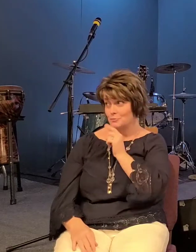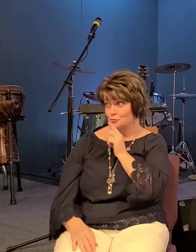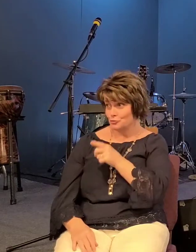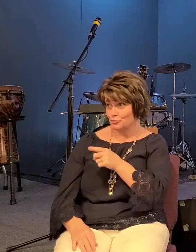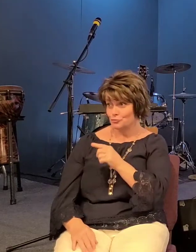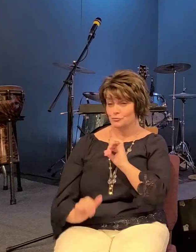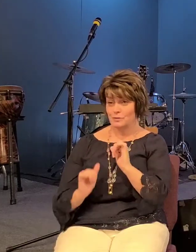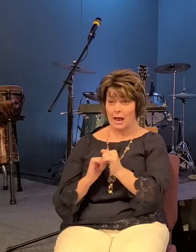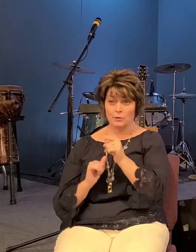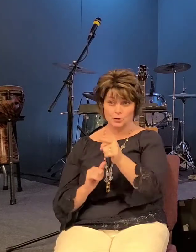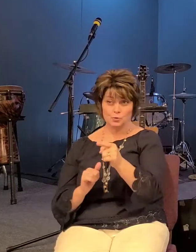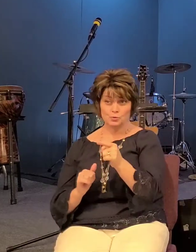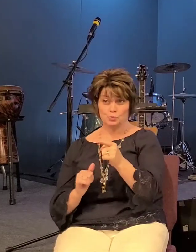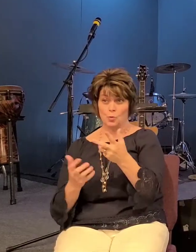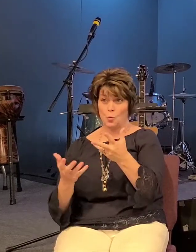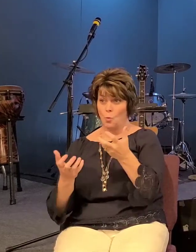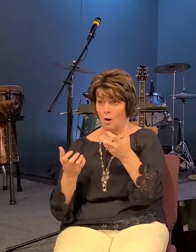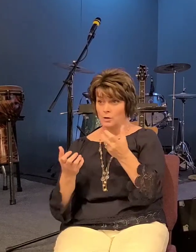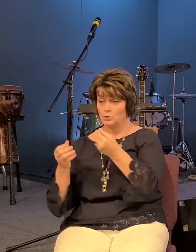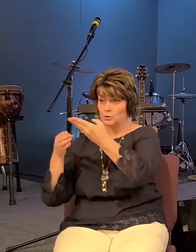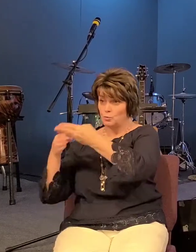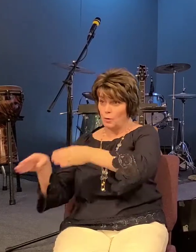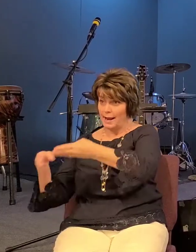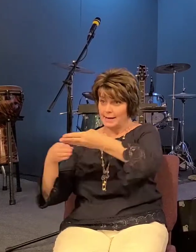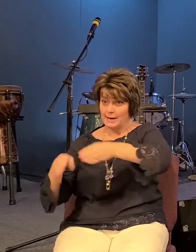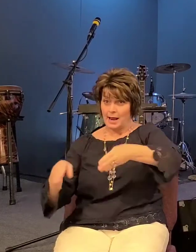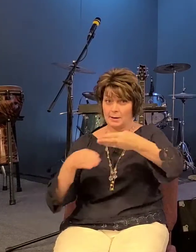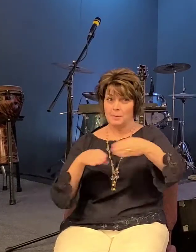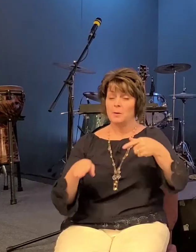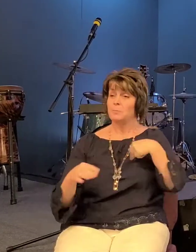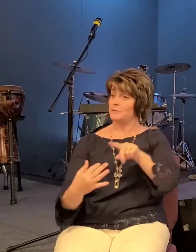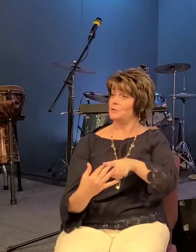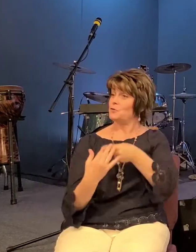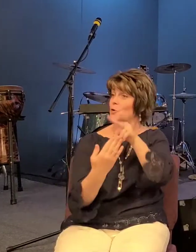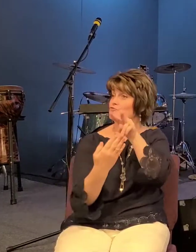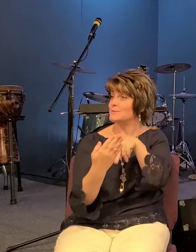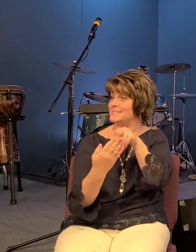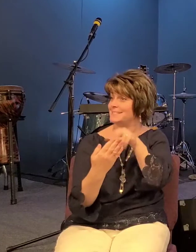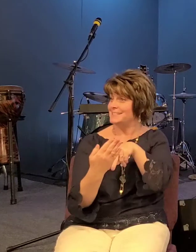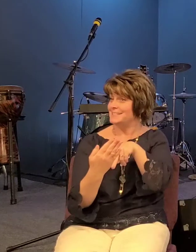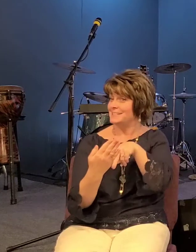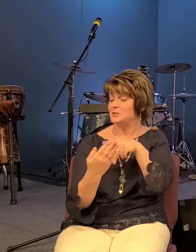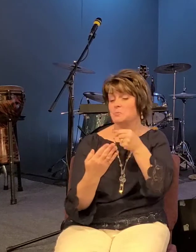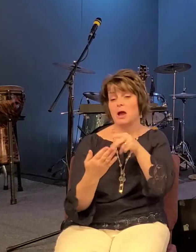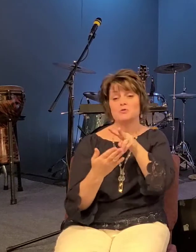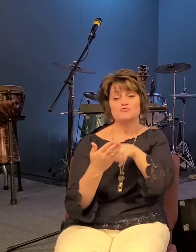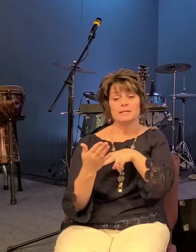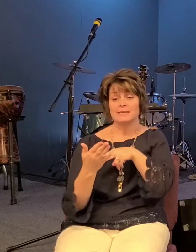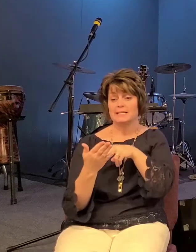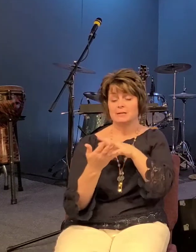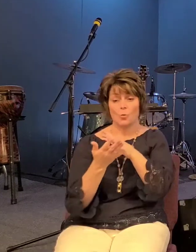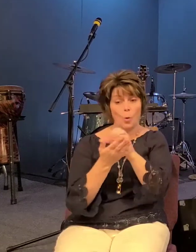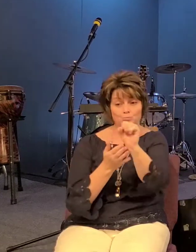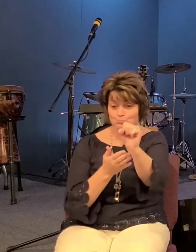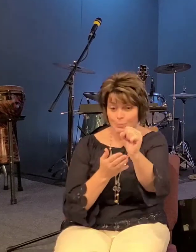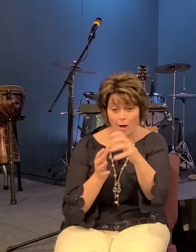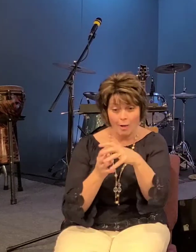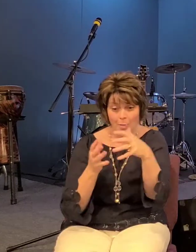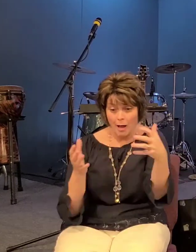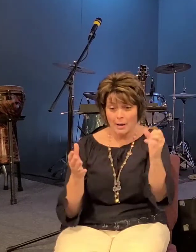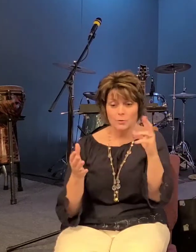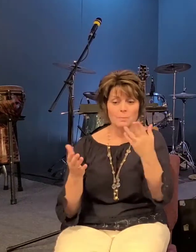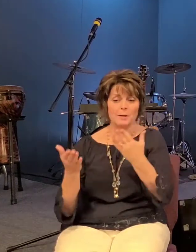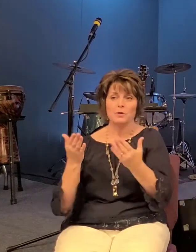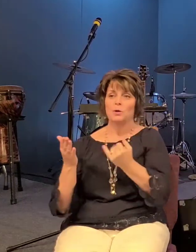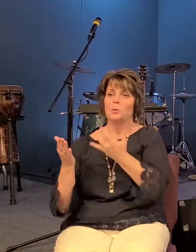you want to break this up but if you if you get into the story you might read quite a bit you might break it up however you want to do